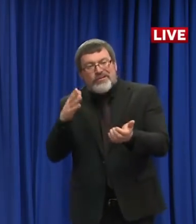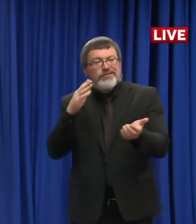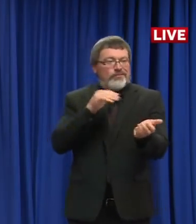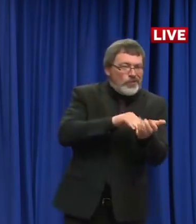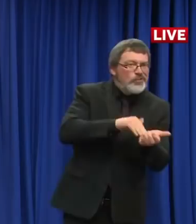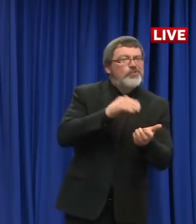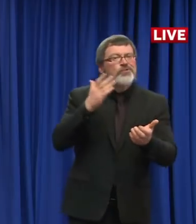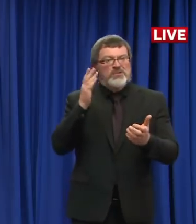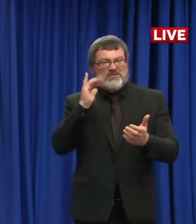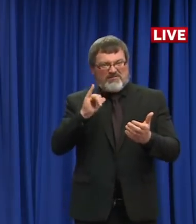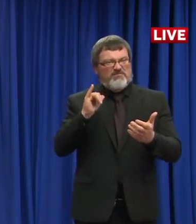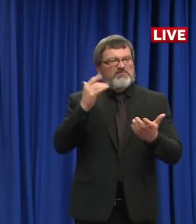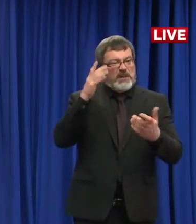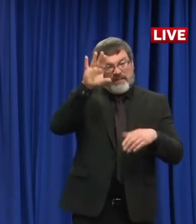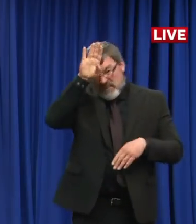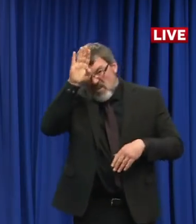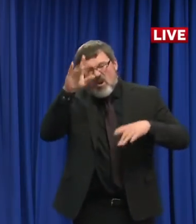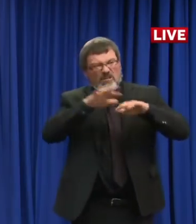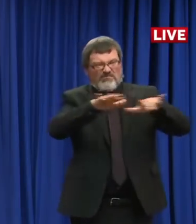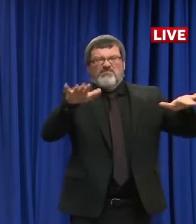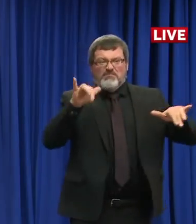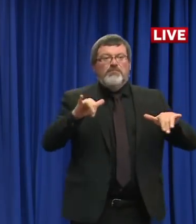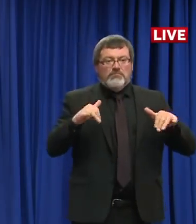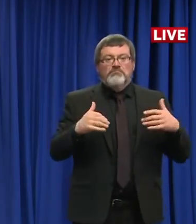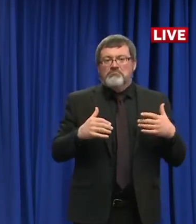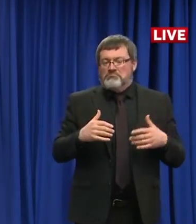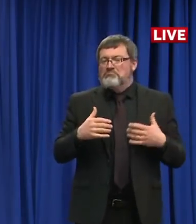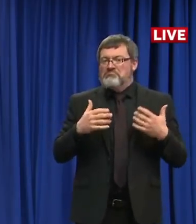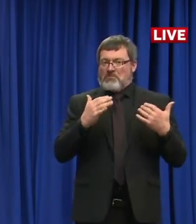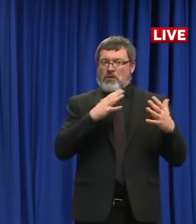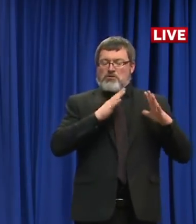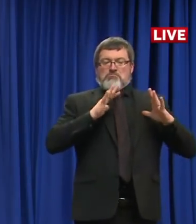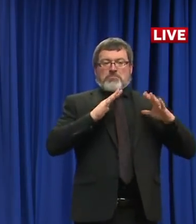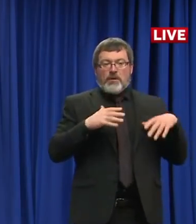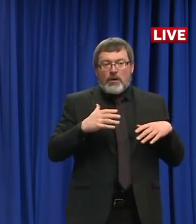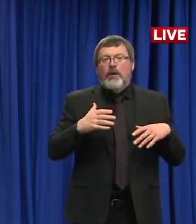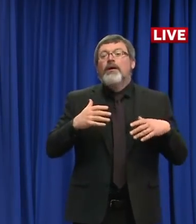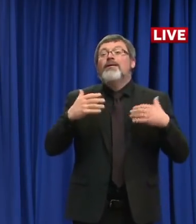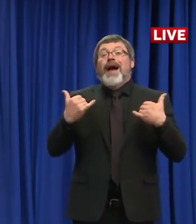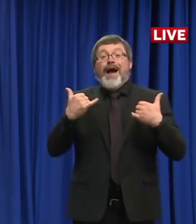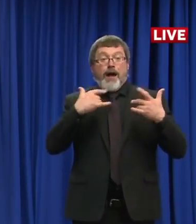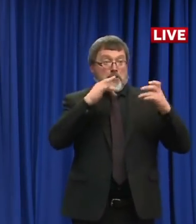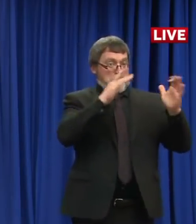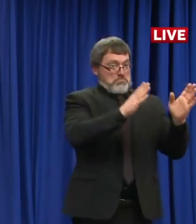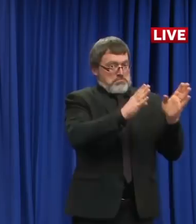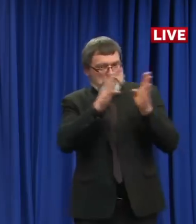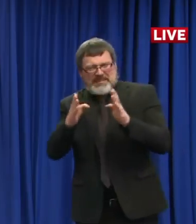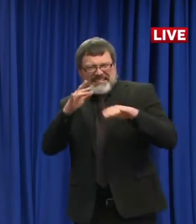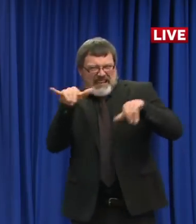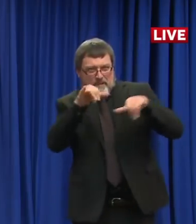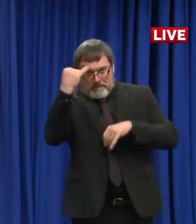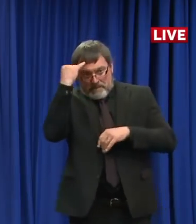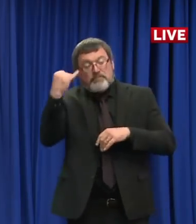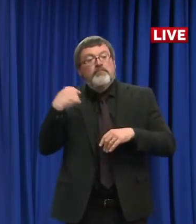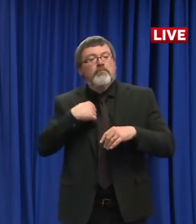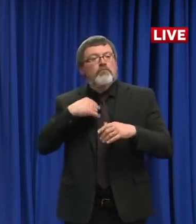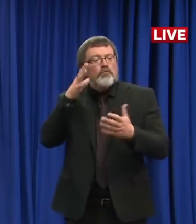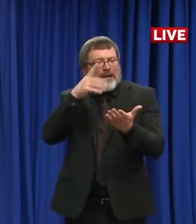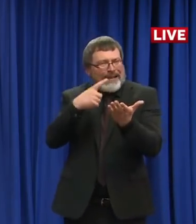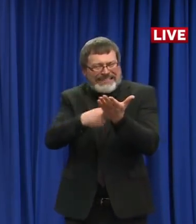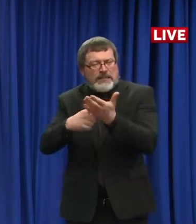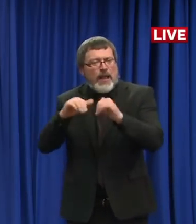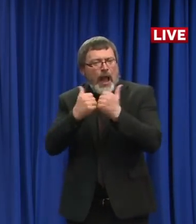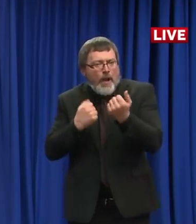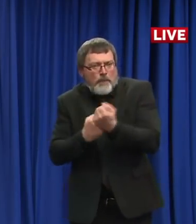frontline workers, the first being the PPE, the second being a financial enhancement for a lot of our frontline workers, and the third being some additional testing